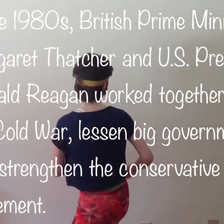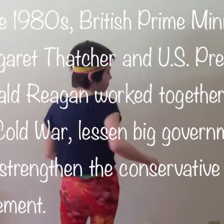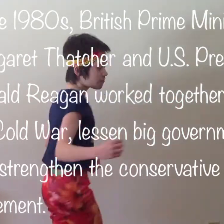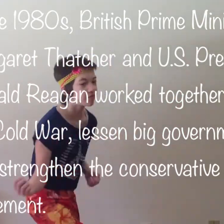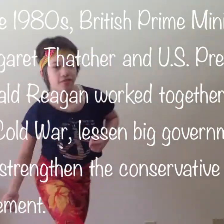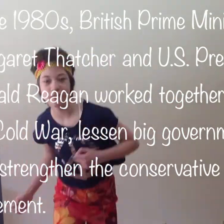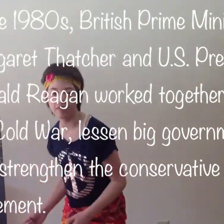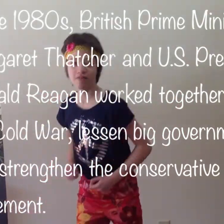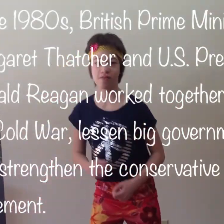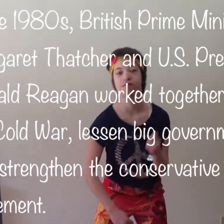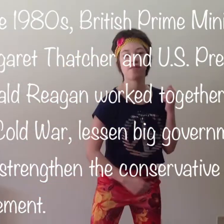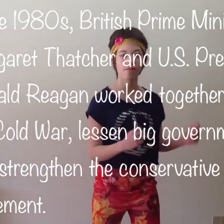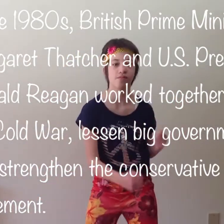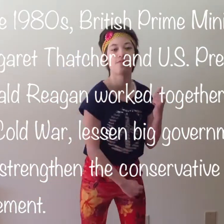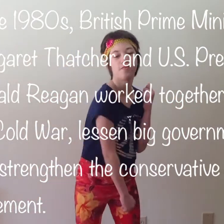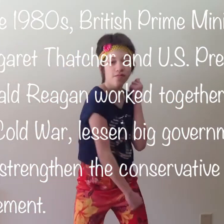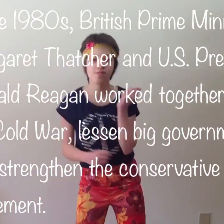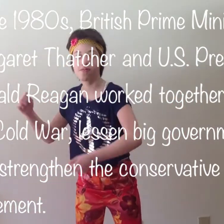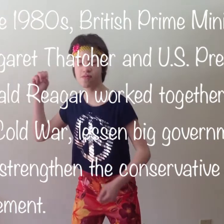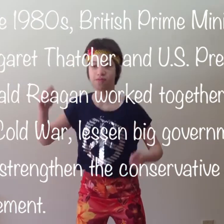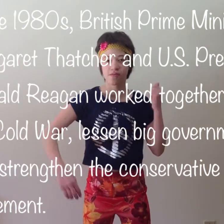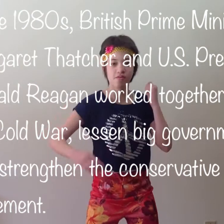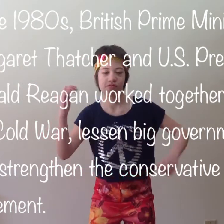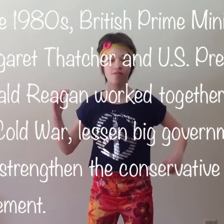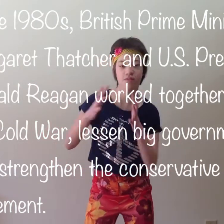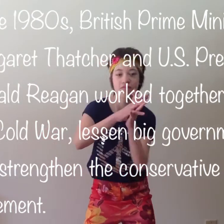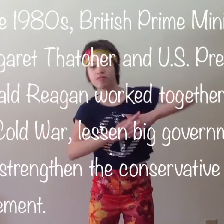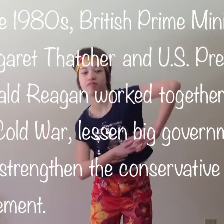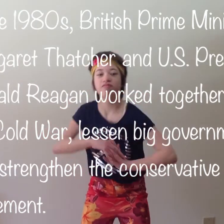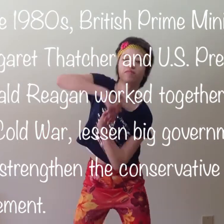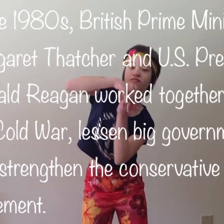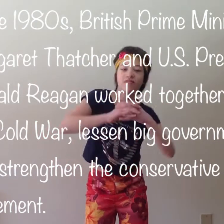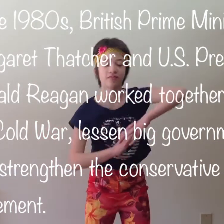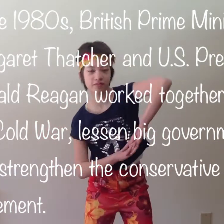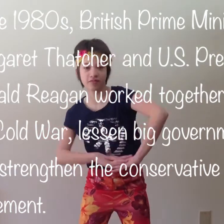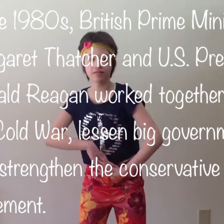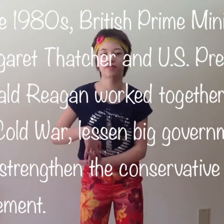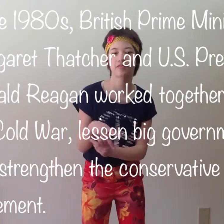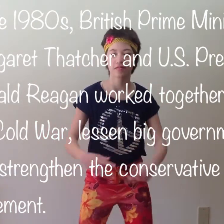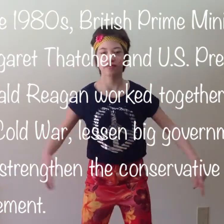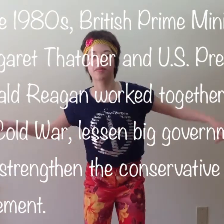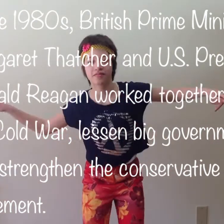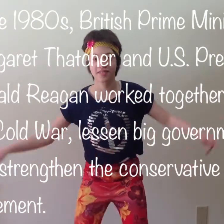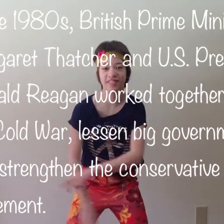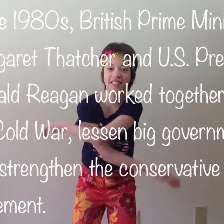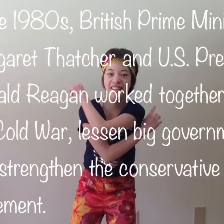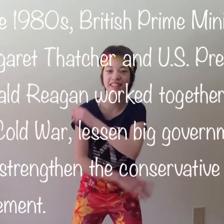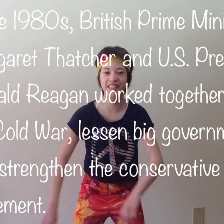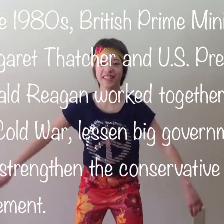and US President Ronald Reagan worked together to end the Cold War, lessen big government